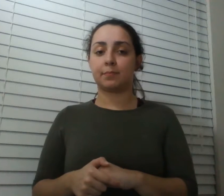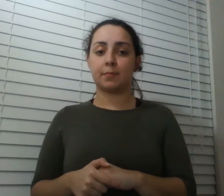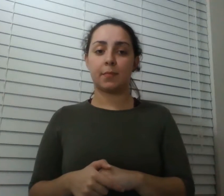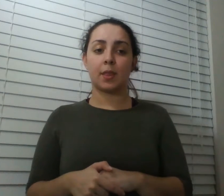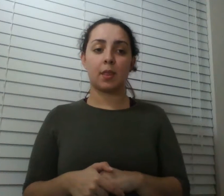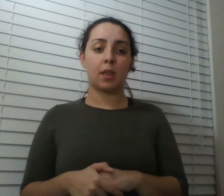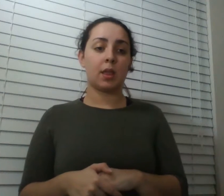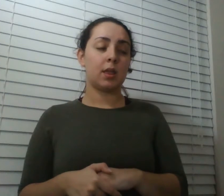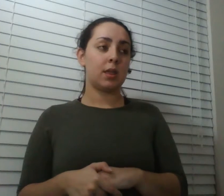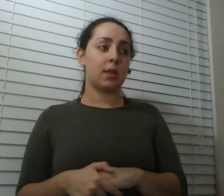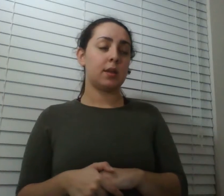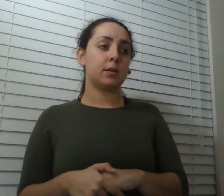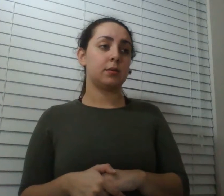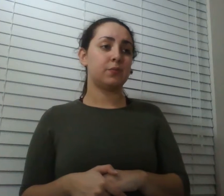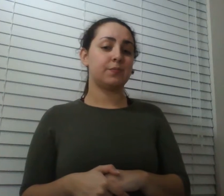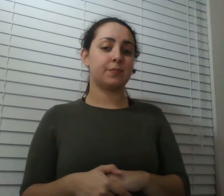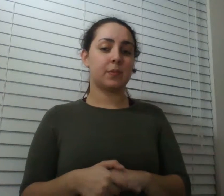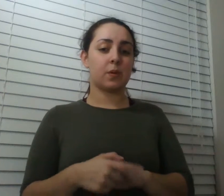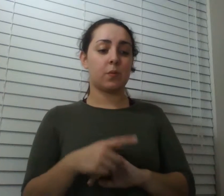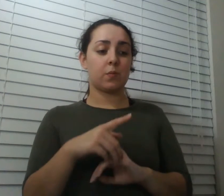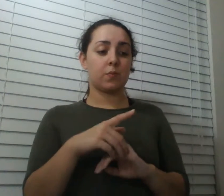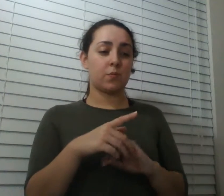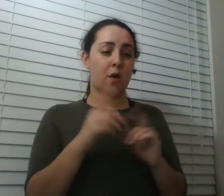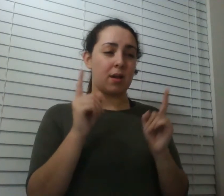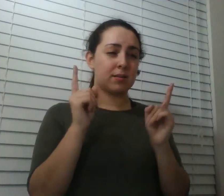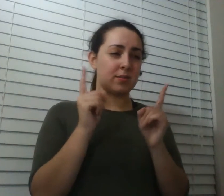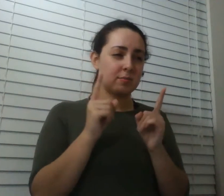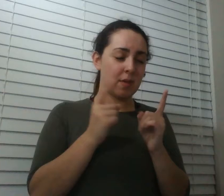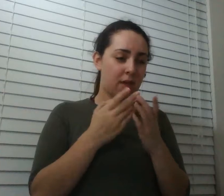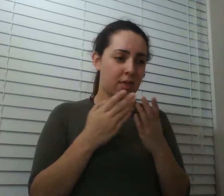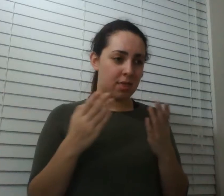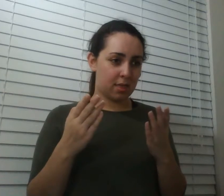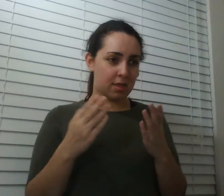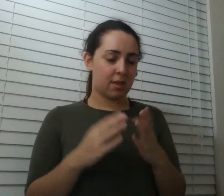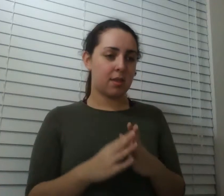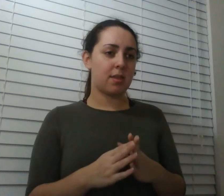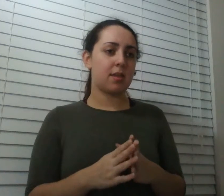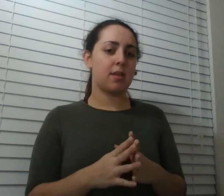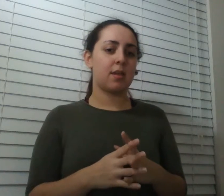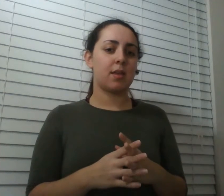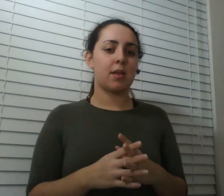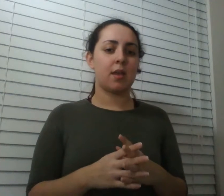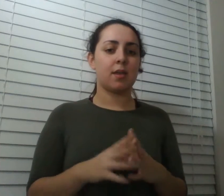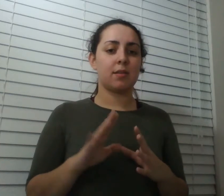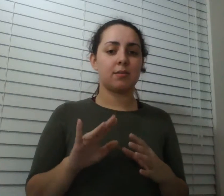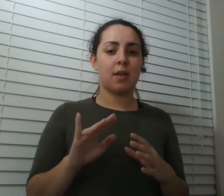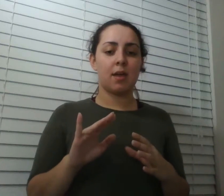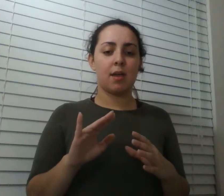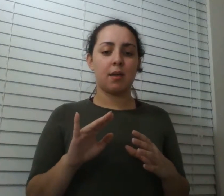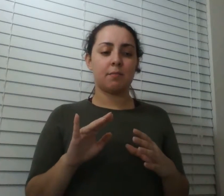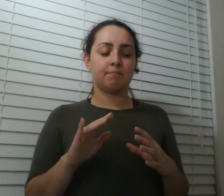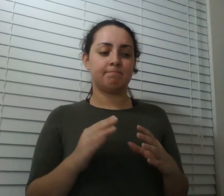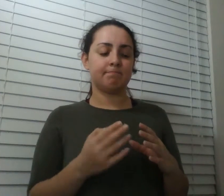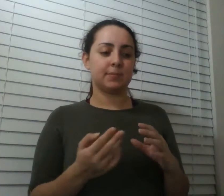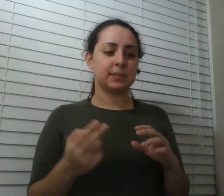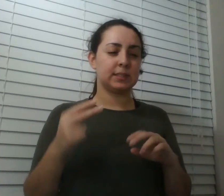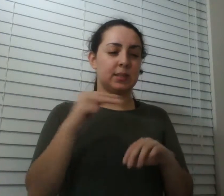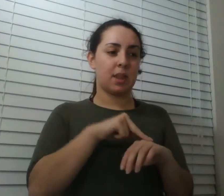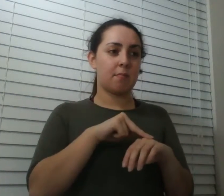thing onto the next little thing it's that step off the platform before the next piece of floor comes to